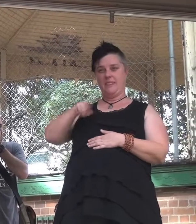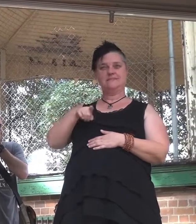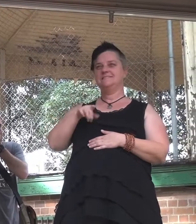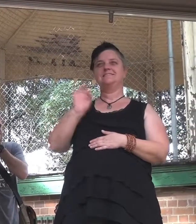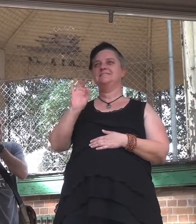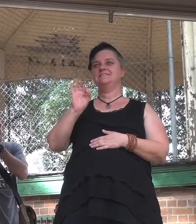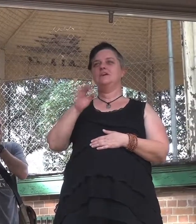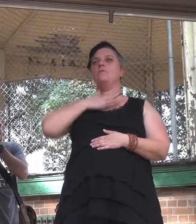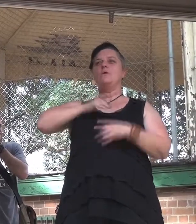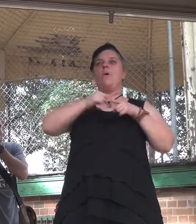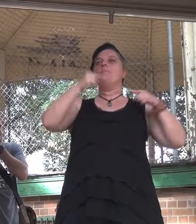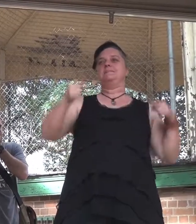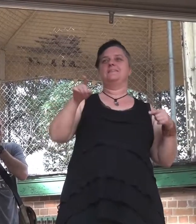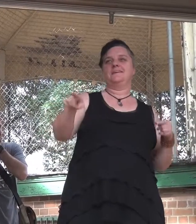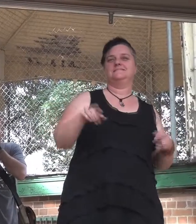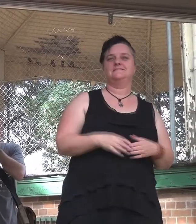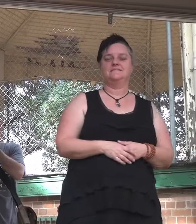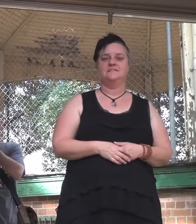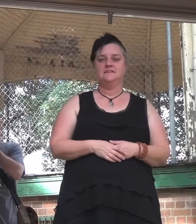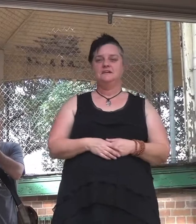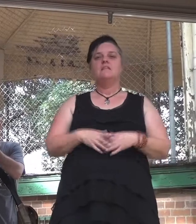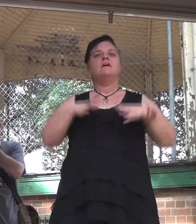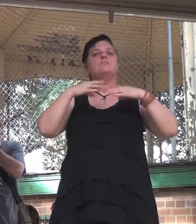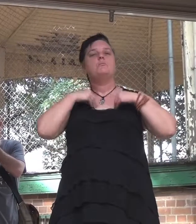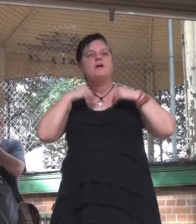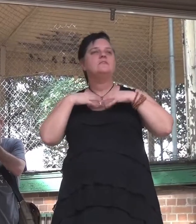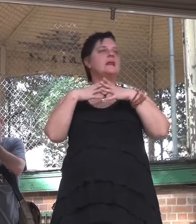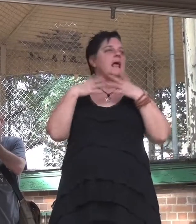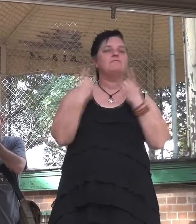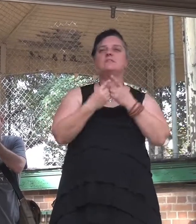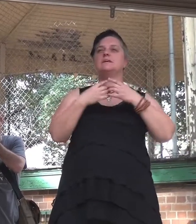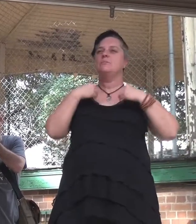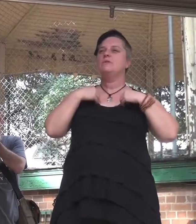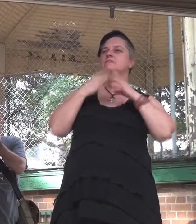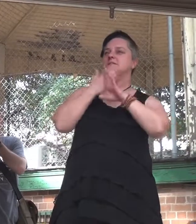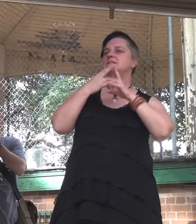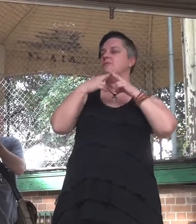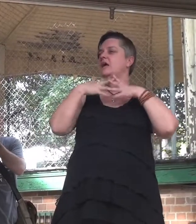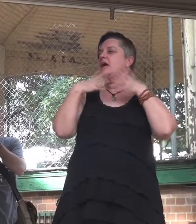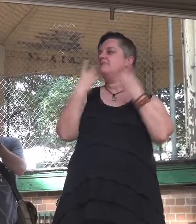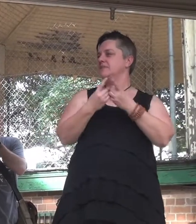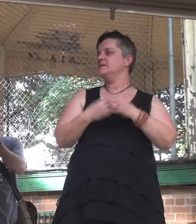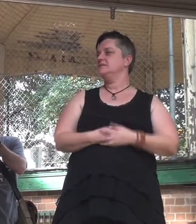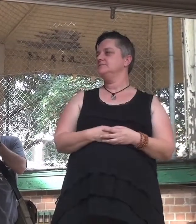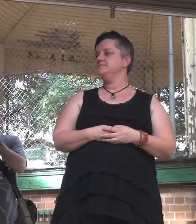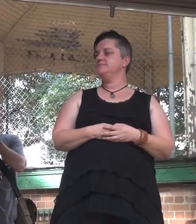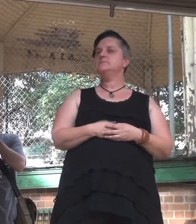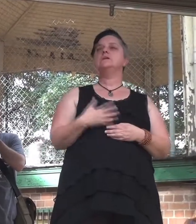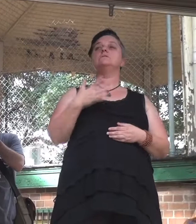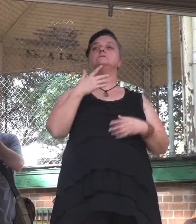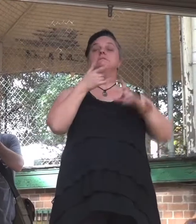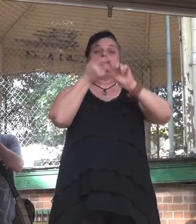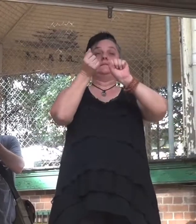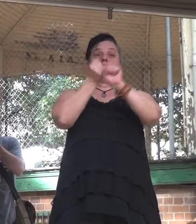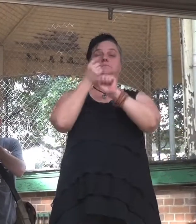We have privatised education, privatised healthcare, privatised hospitals. And let's look at Western Australia briefly. Western